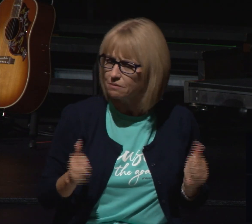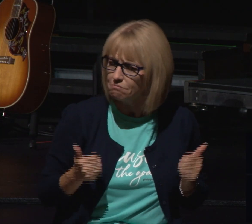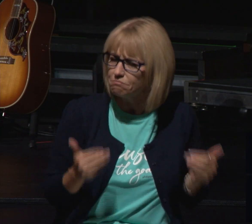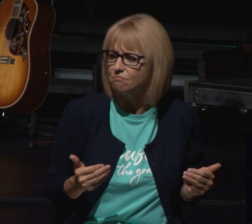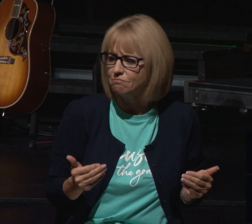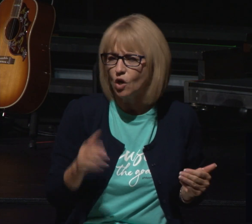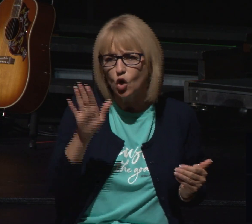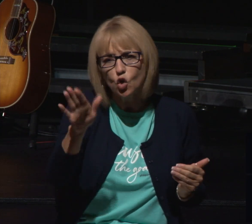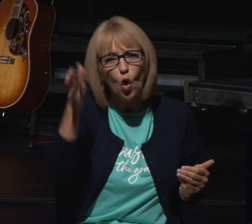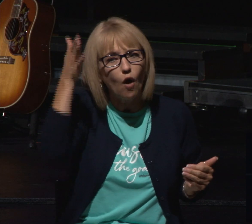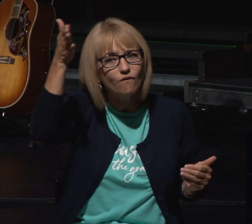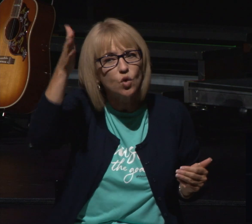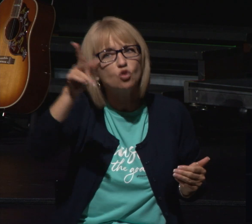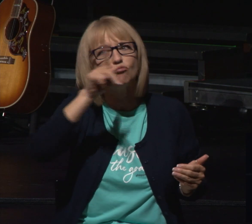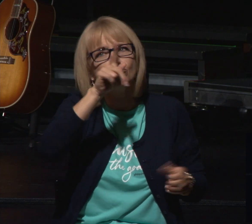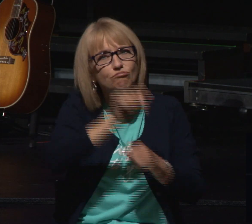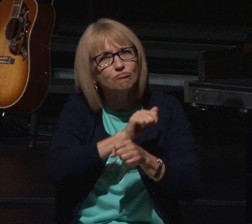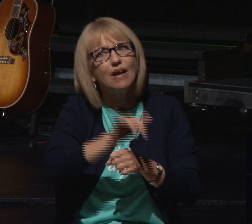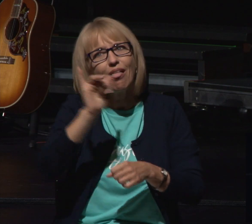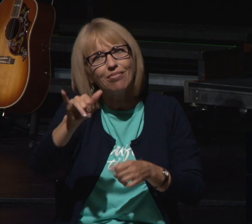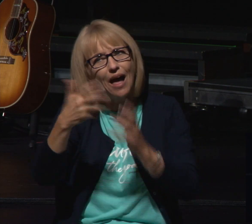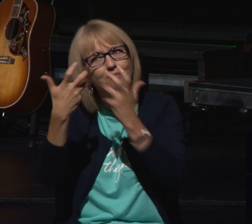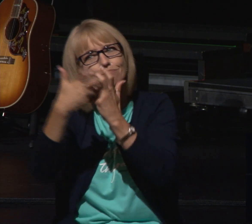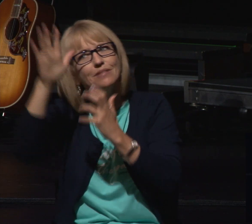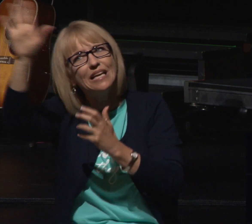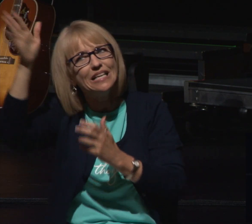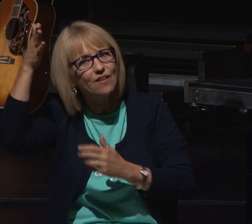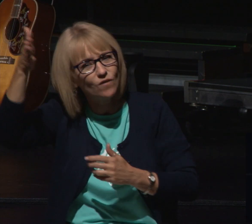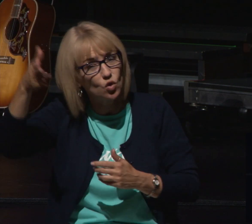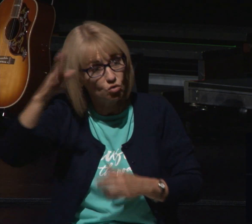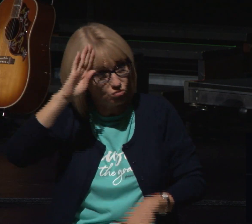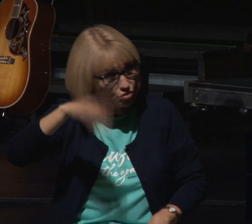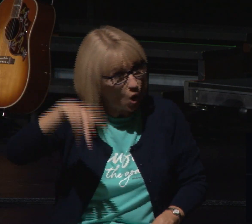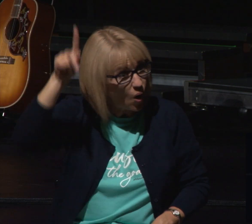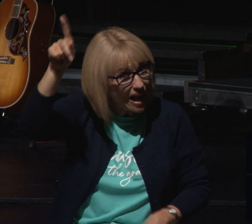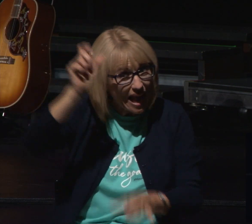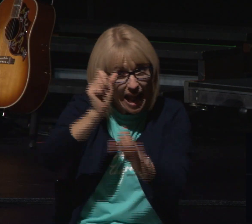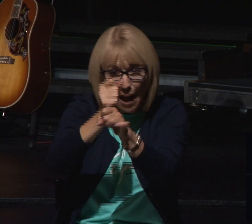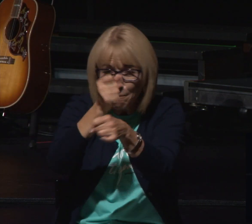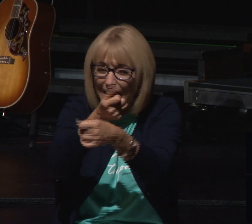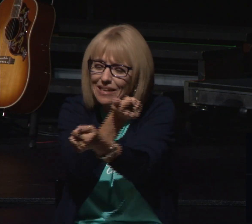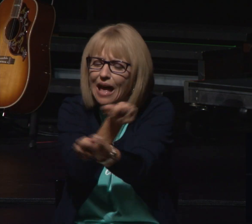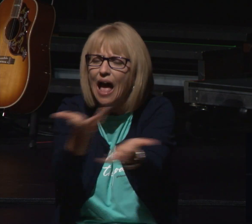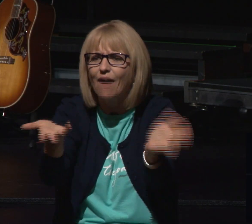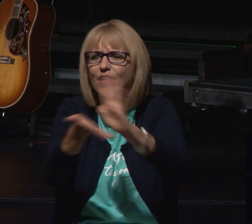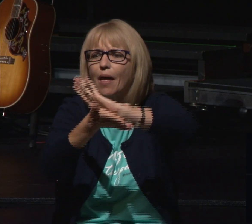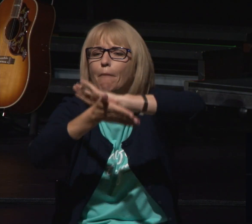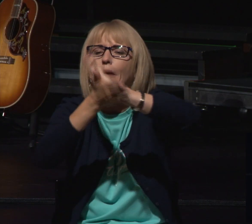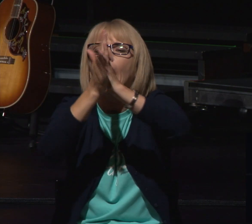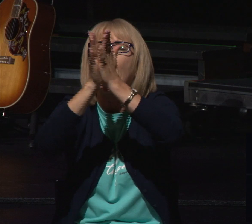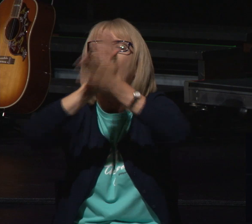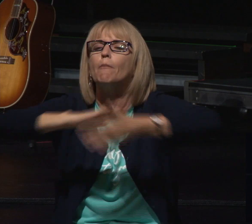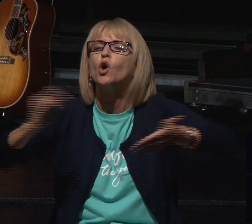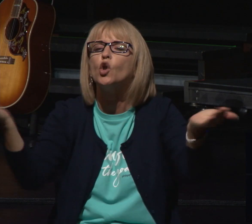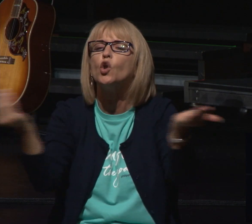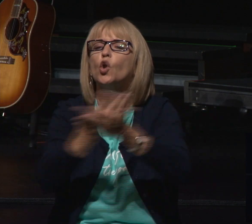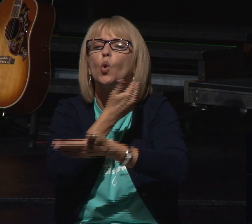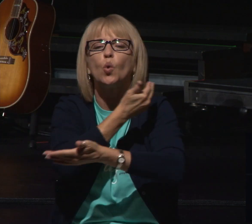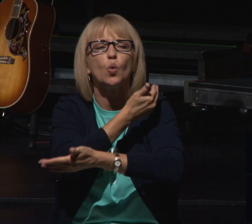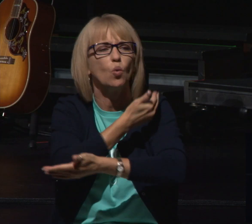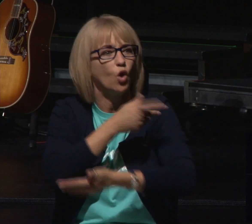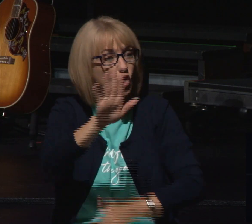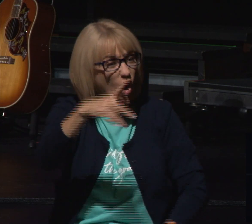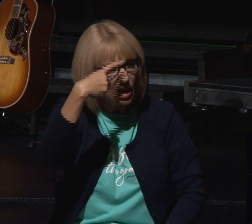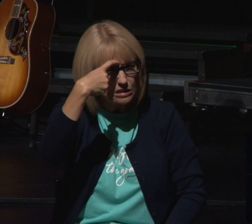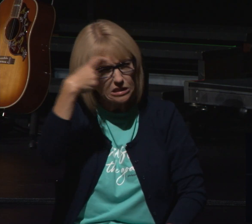and god has a plan in your life and he makes all things new the scars in your life they don't have to